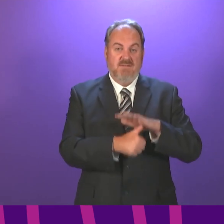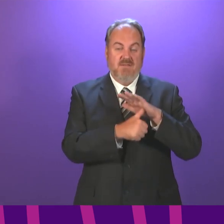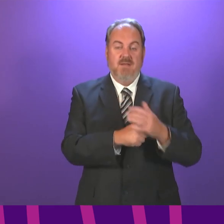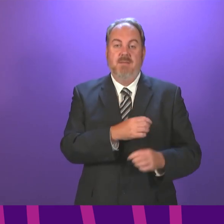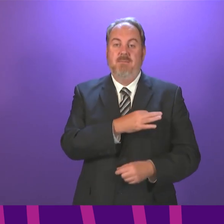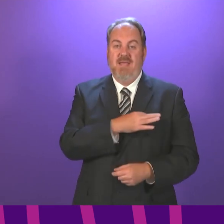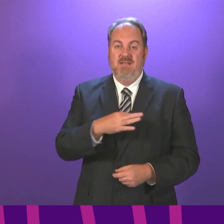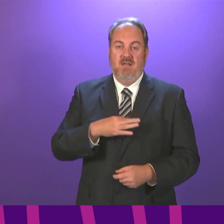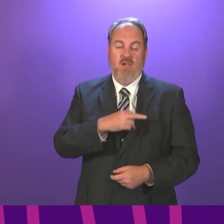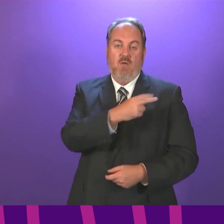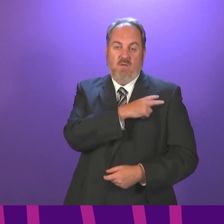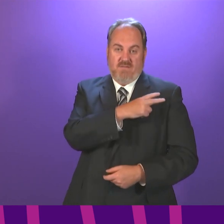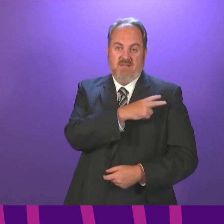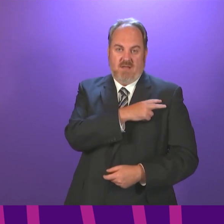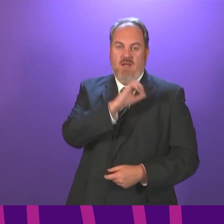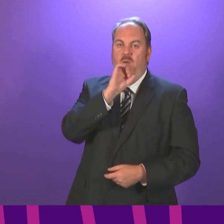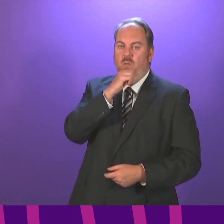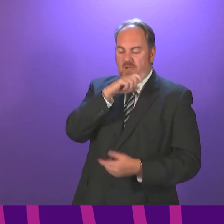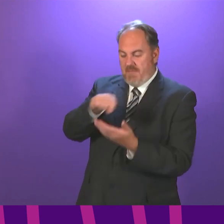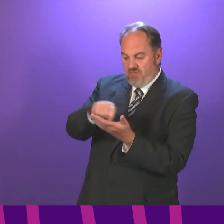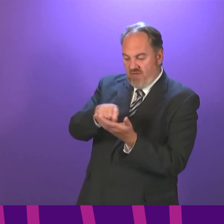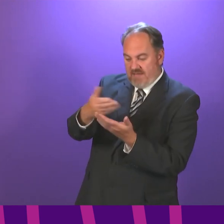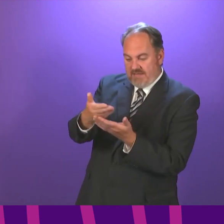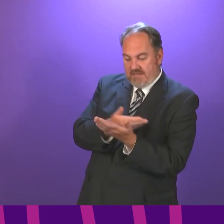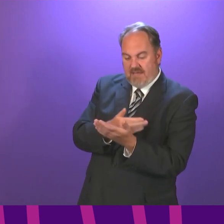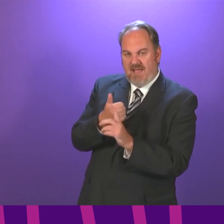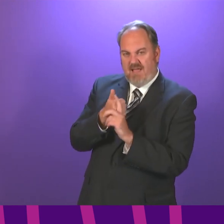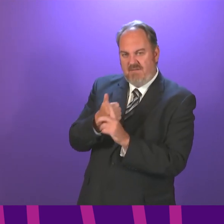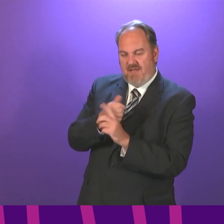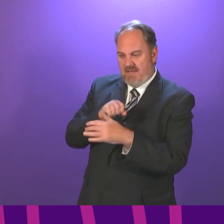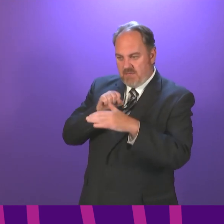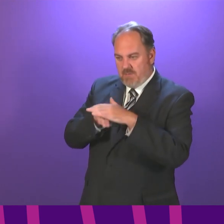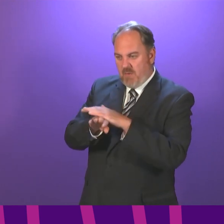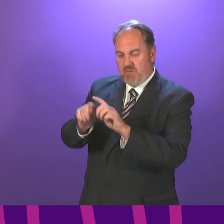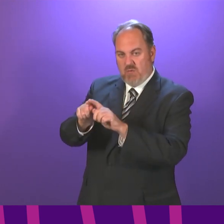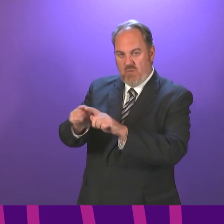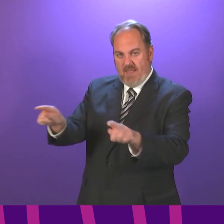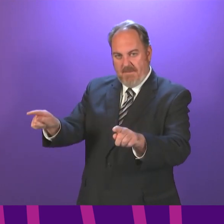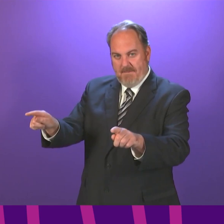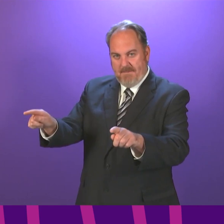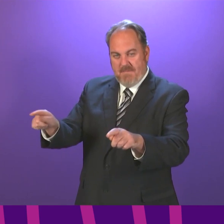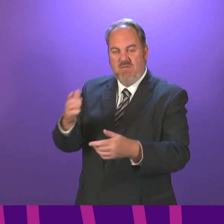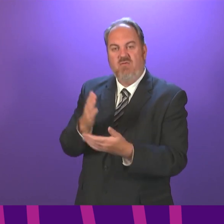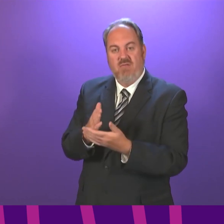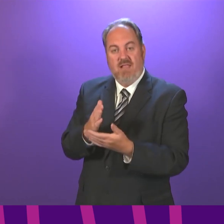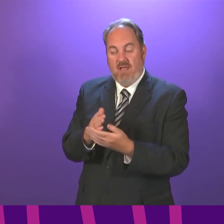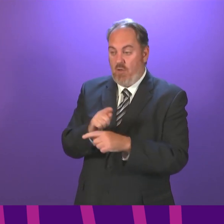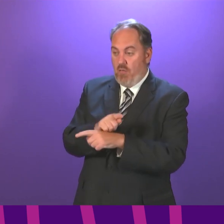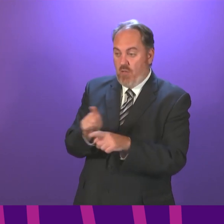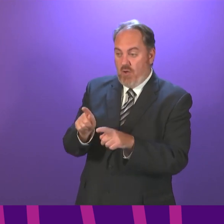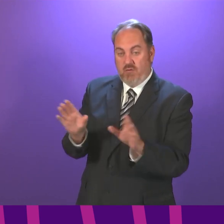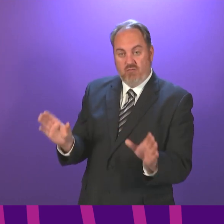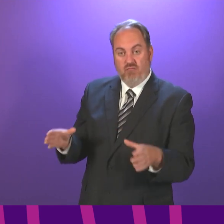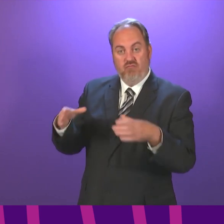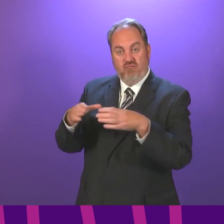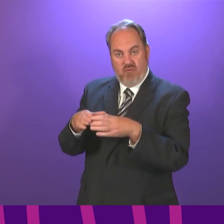directly to them with bespoke, specific advice about how risk can be mitigated, so that those in that category, like the rest